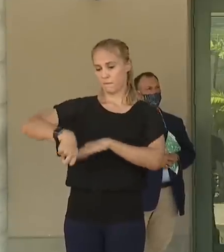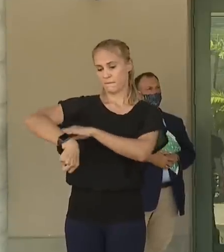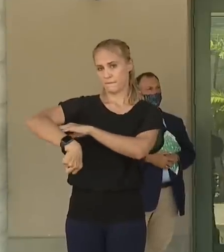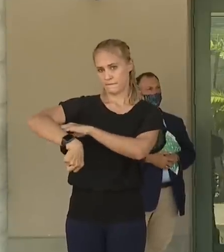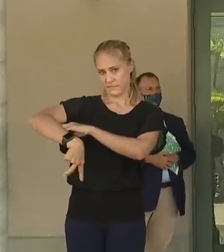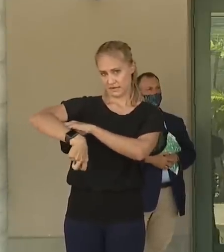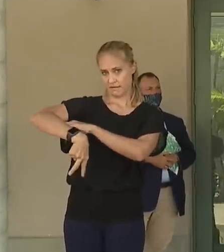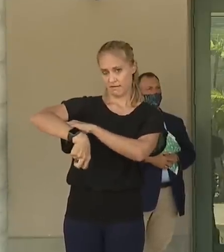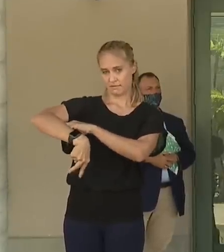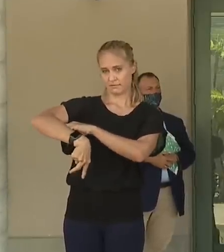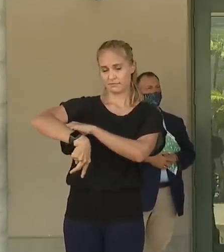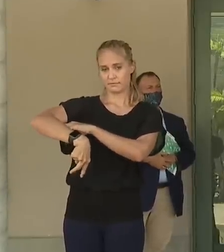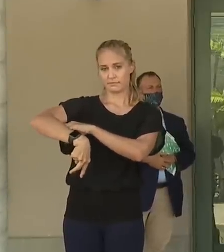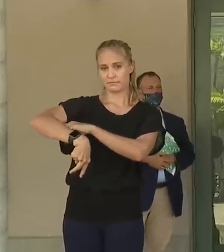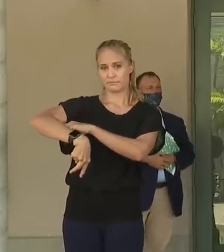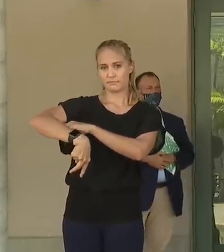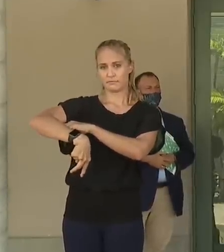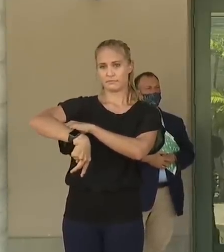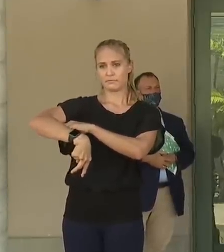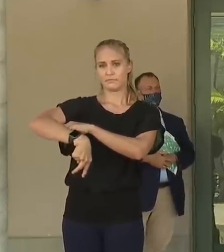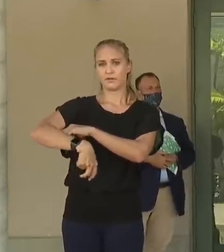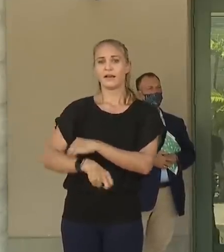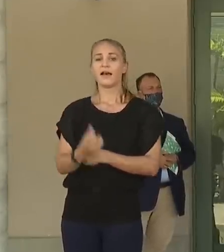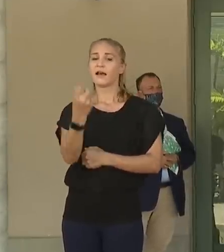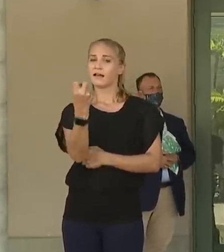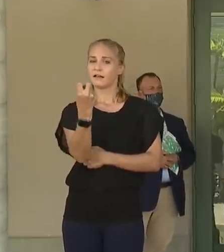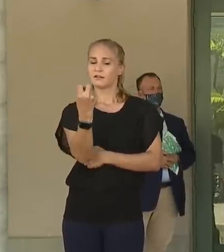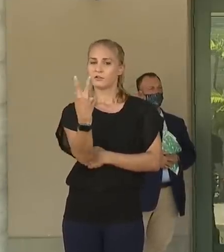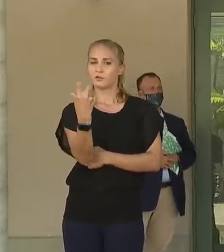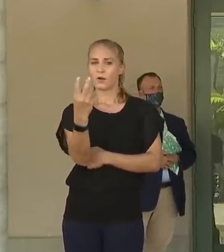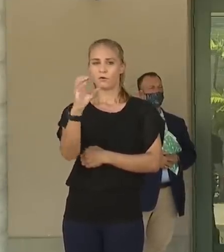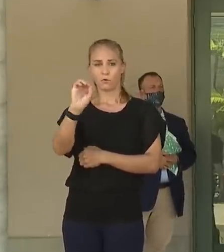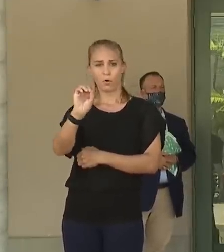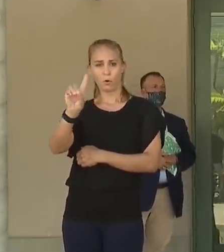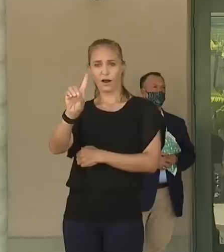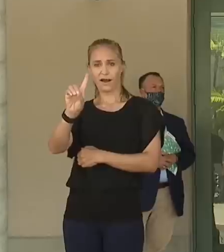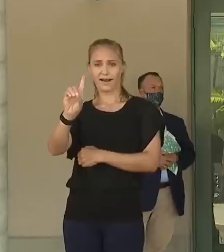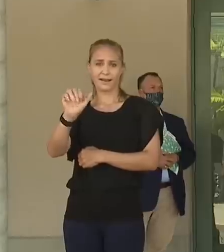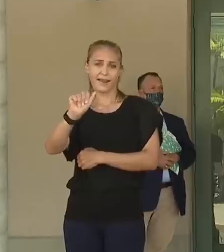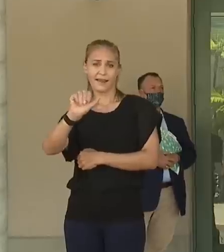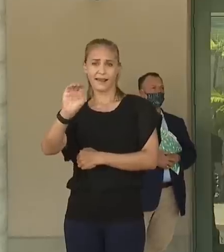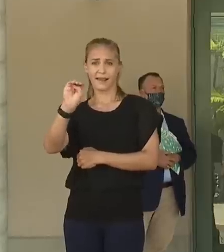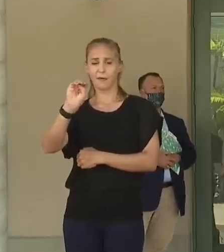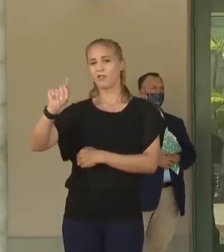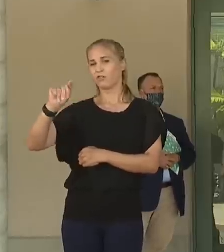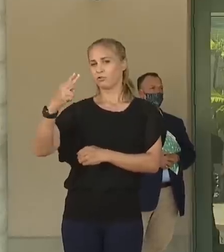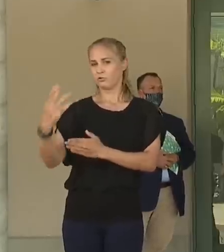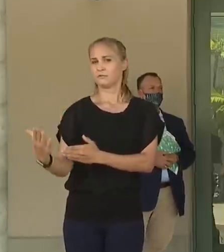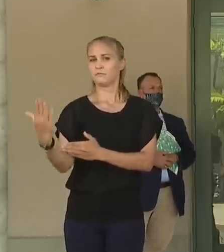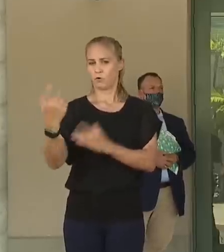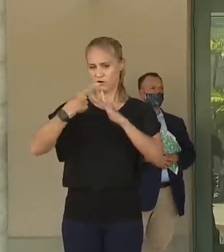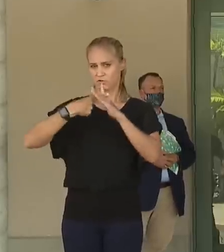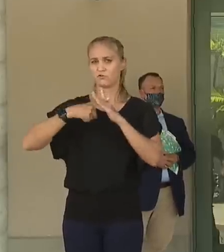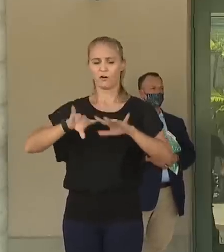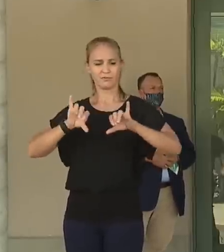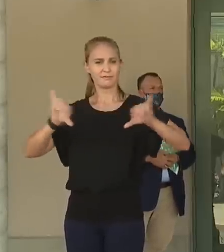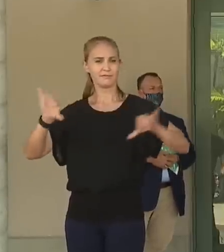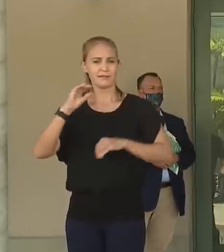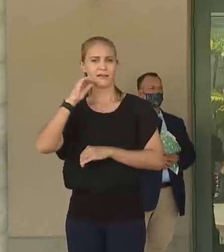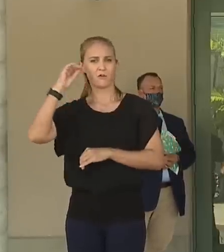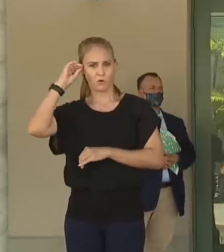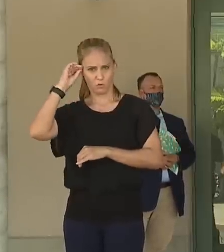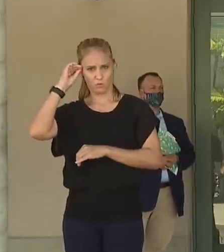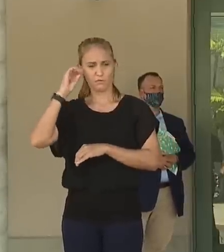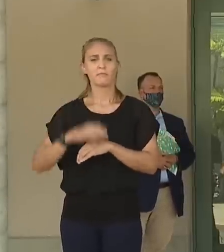12.01 excuse me 12.01 a.m. Thursday. 12.01